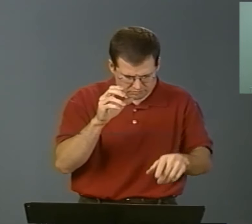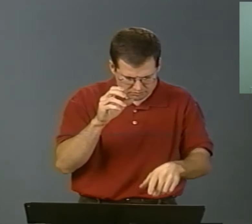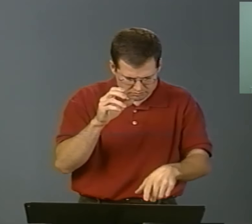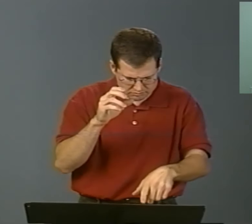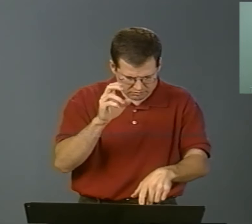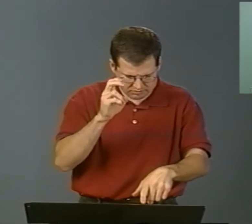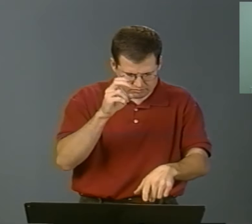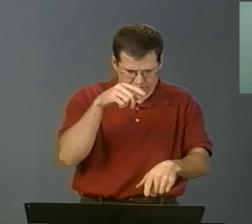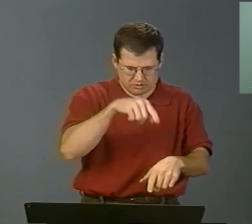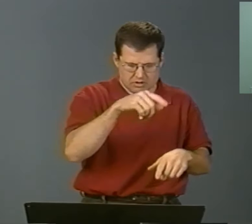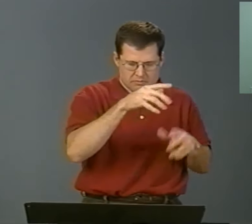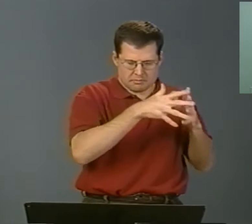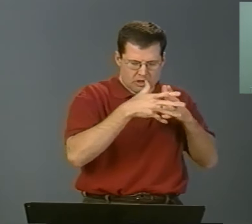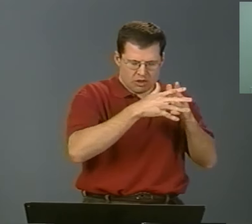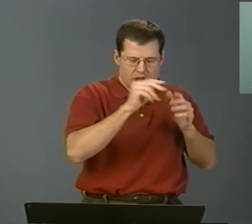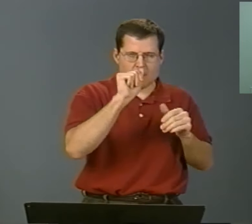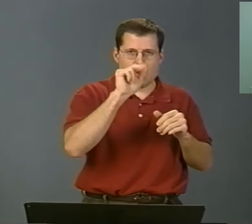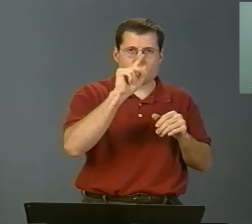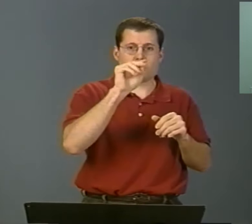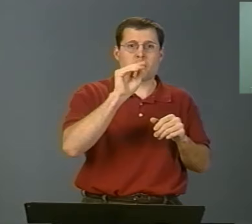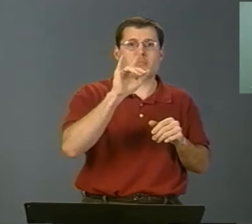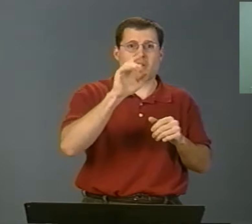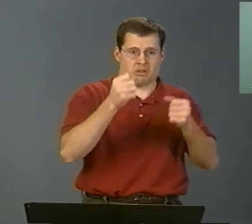Also, asking if they have associate's degrees.